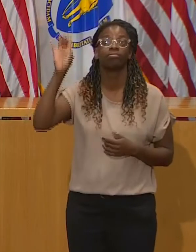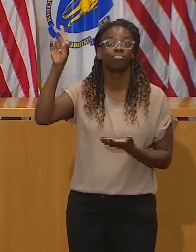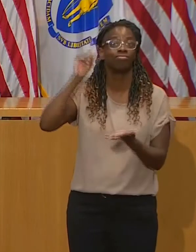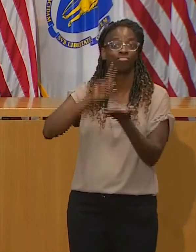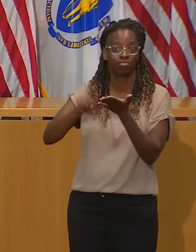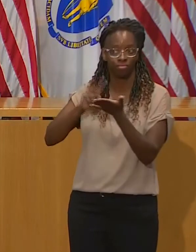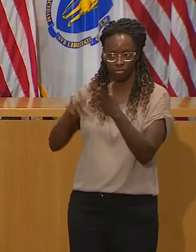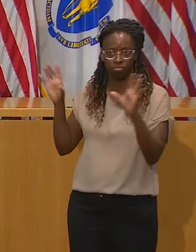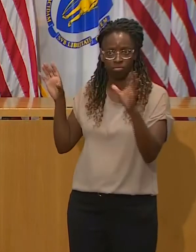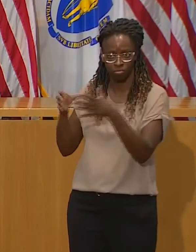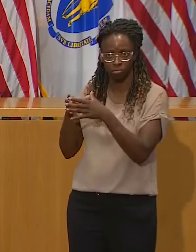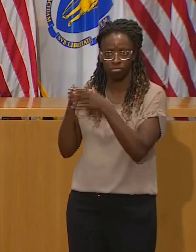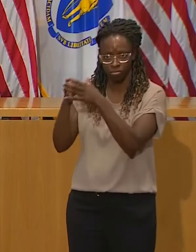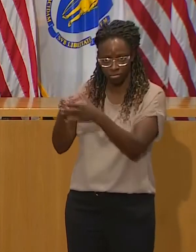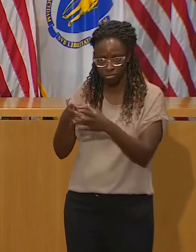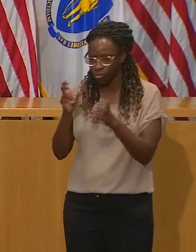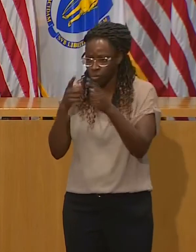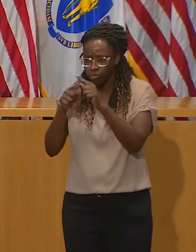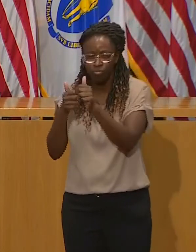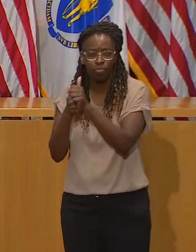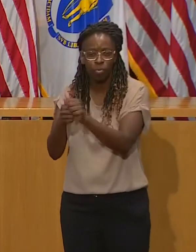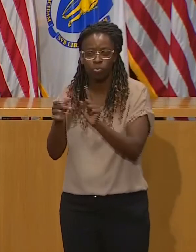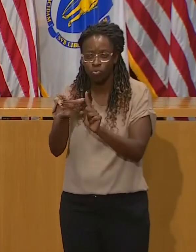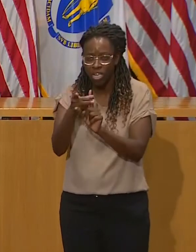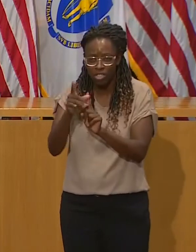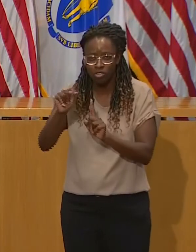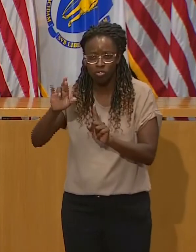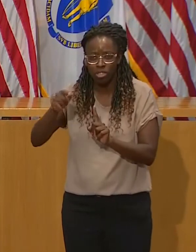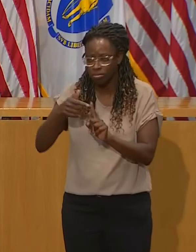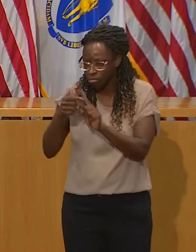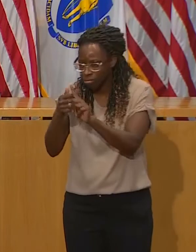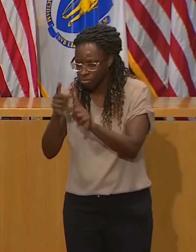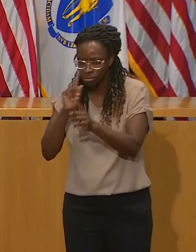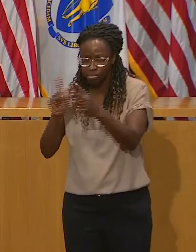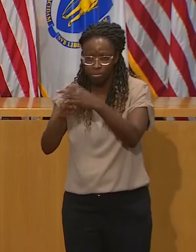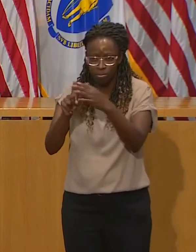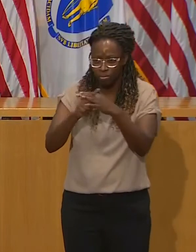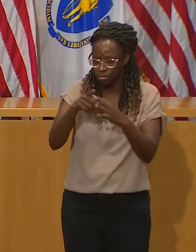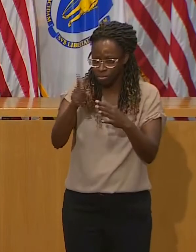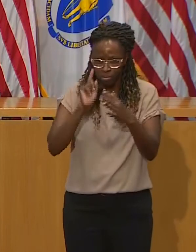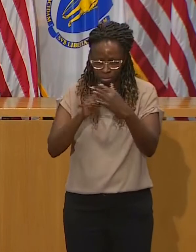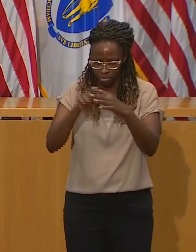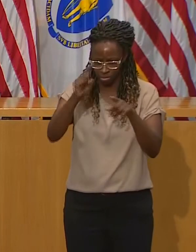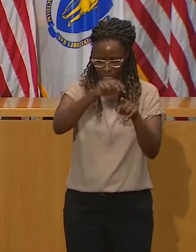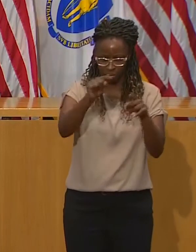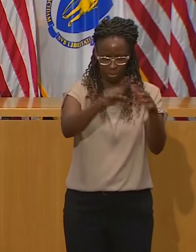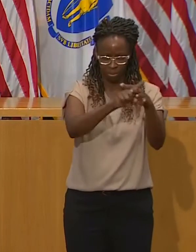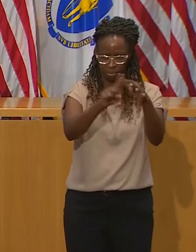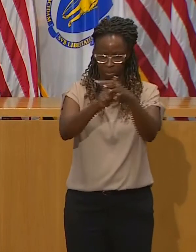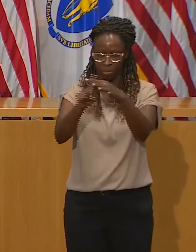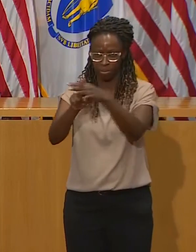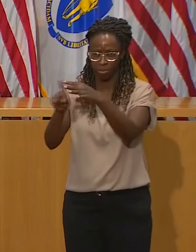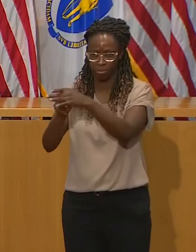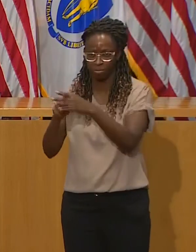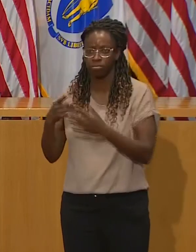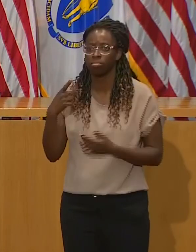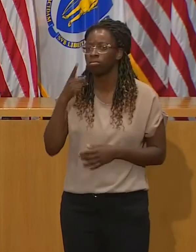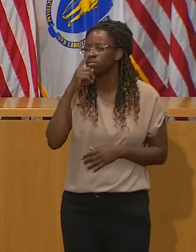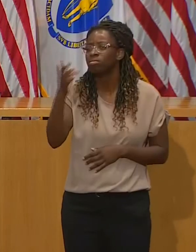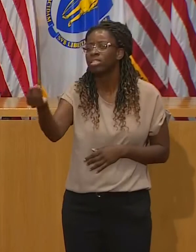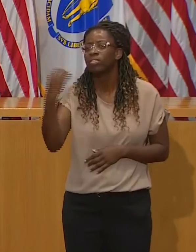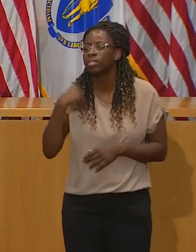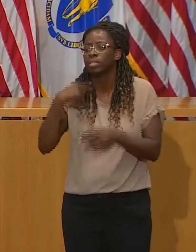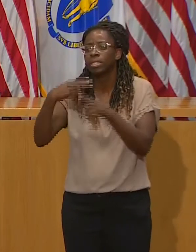There were a number of instances where the team would not hand over the rosters of students,